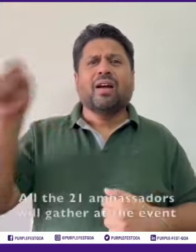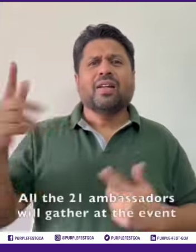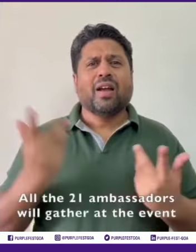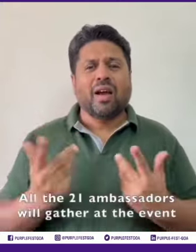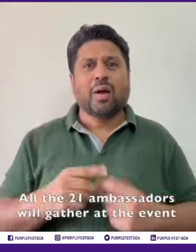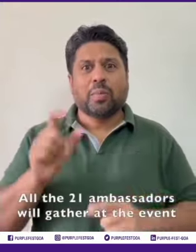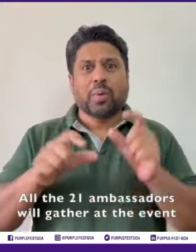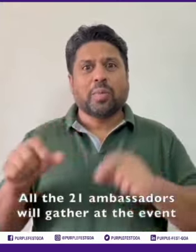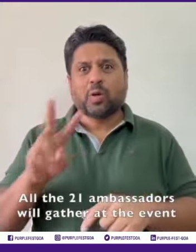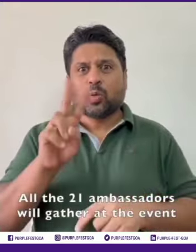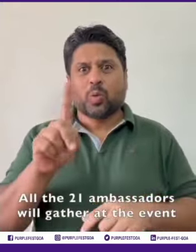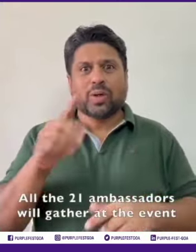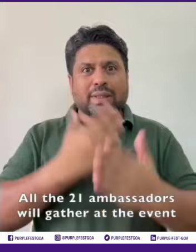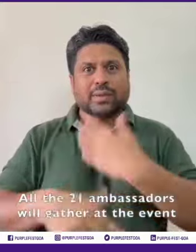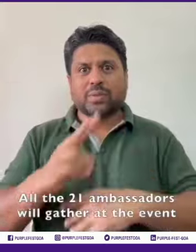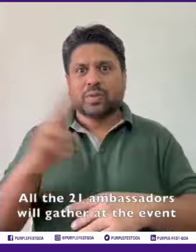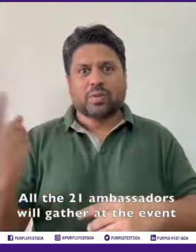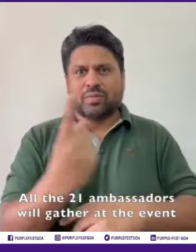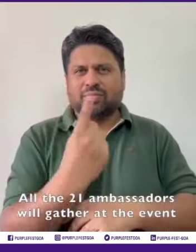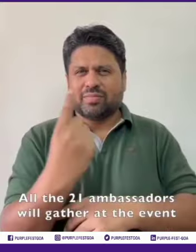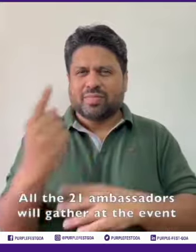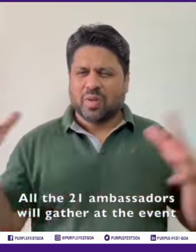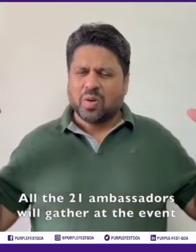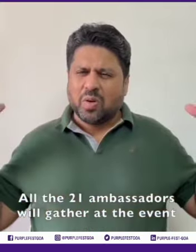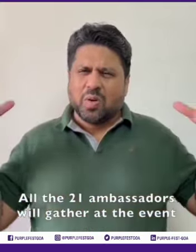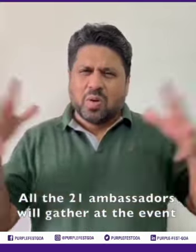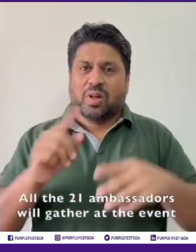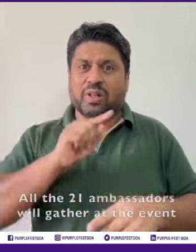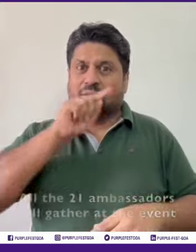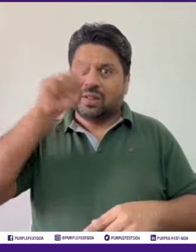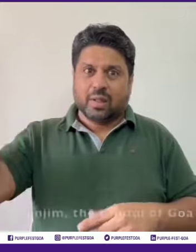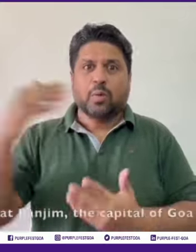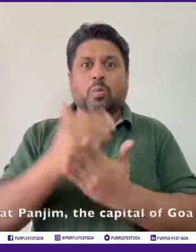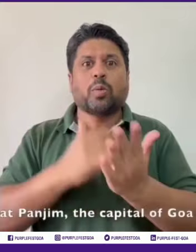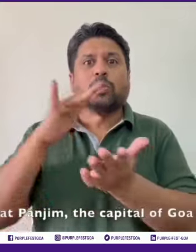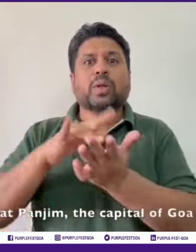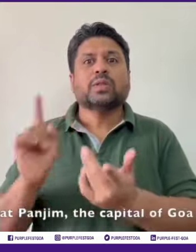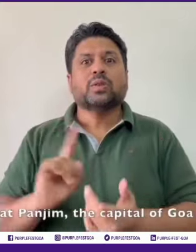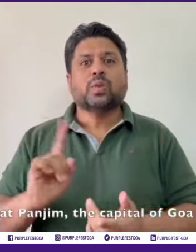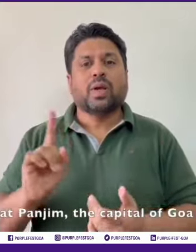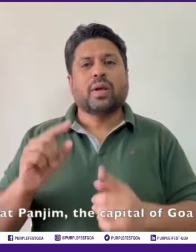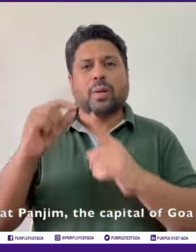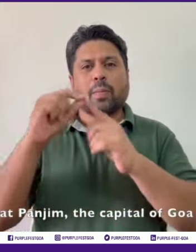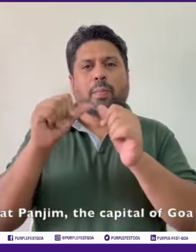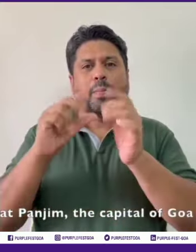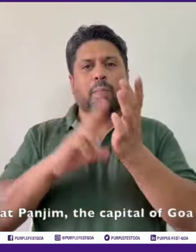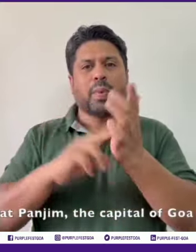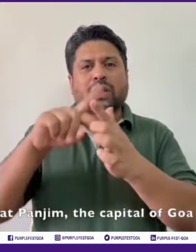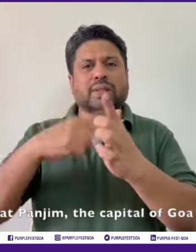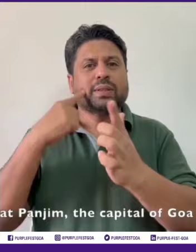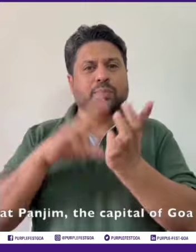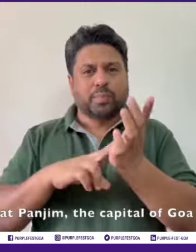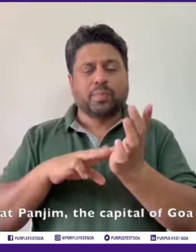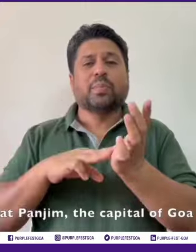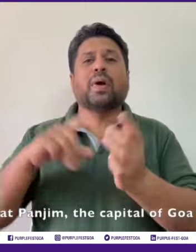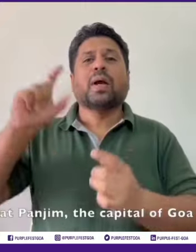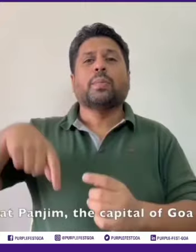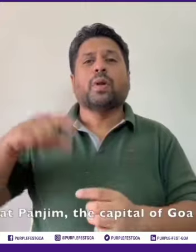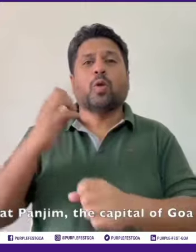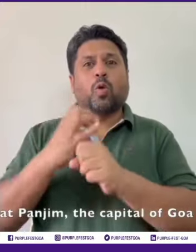All the 21 Ambassadors will gather at the event at Panji, the capital of Goa, from 6th January